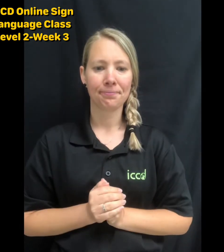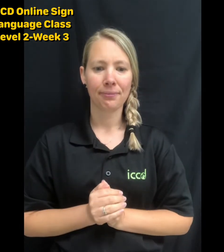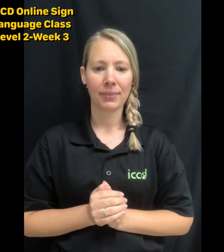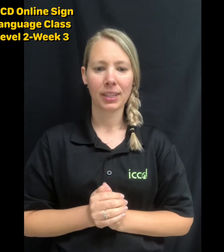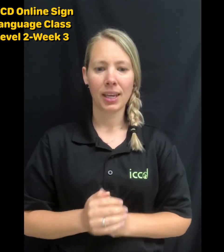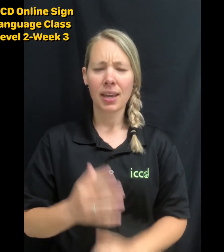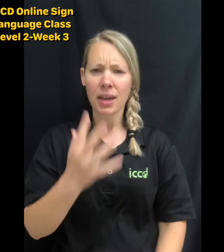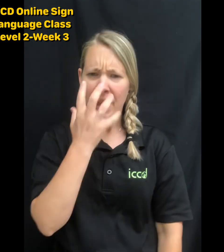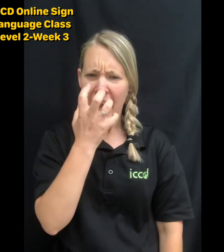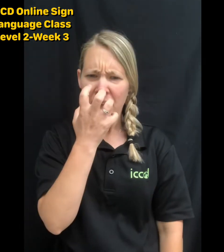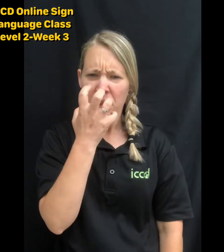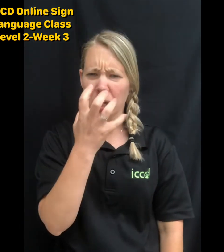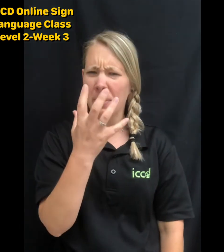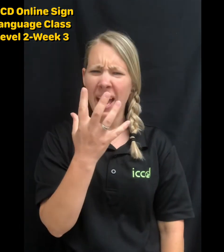Angry or mad.